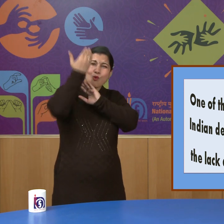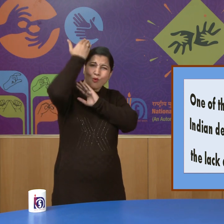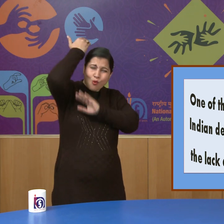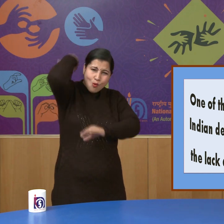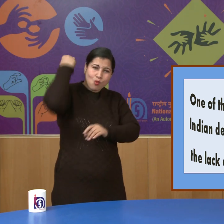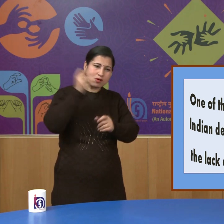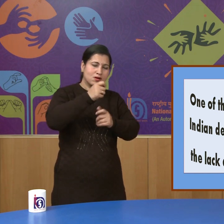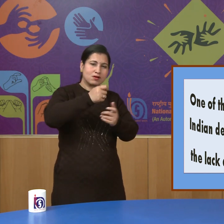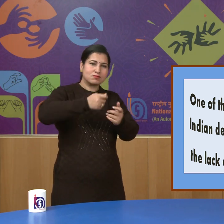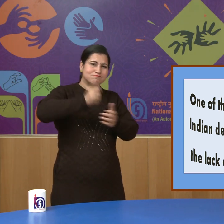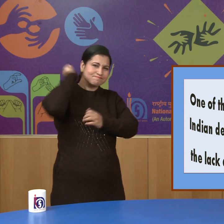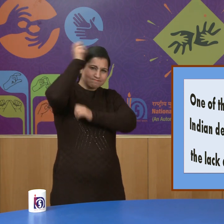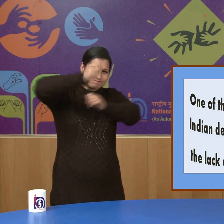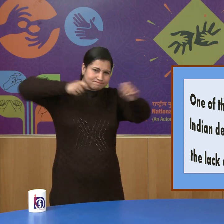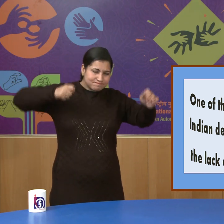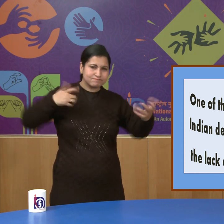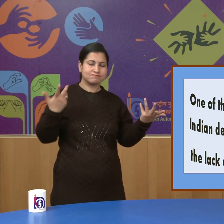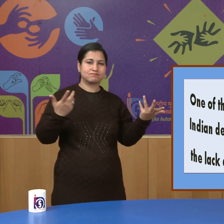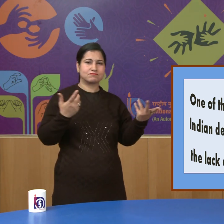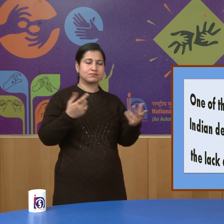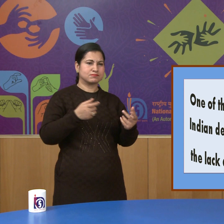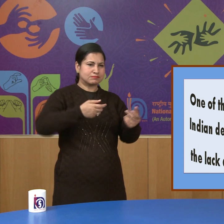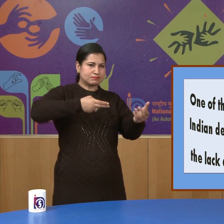who had modern techniques and weapons